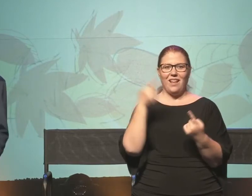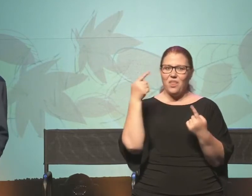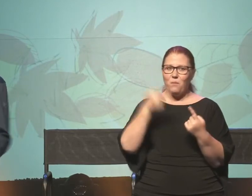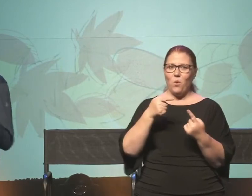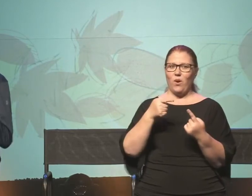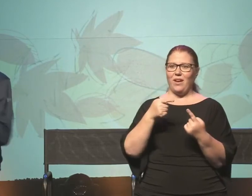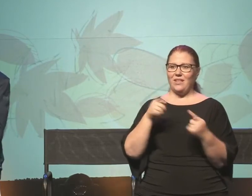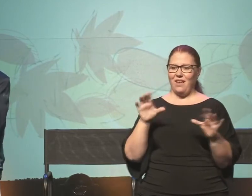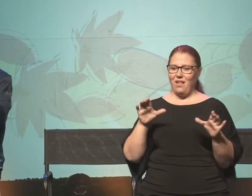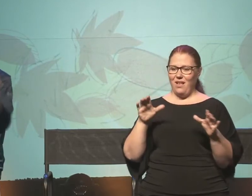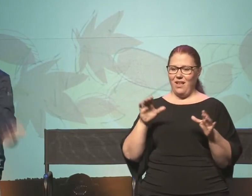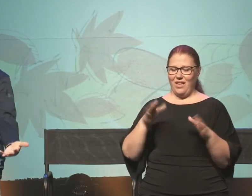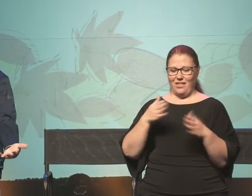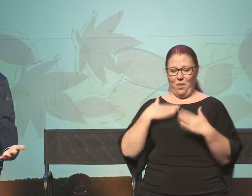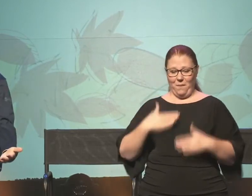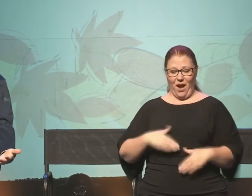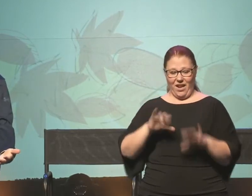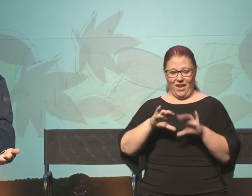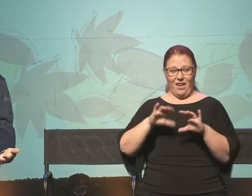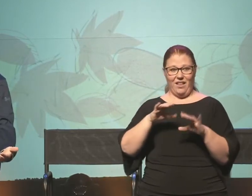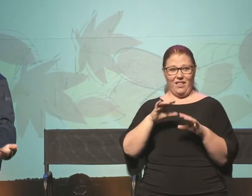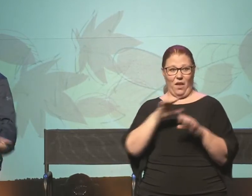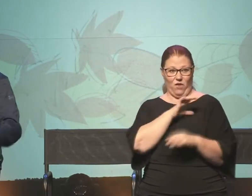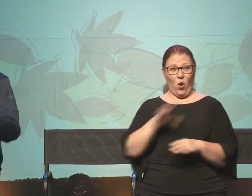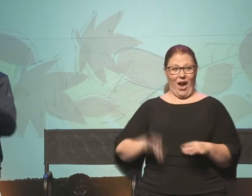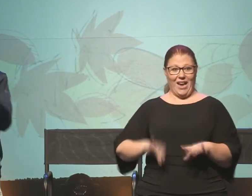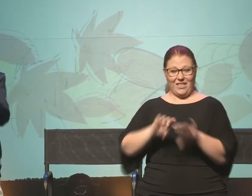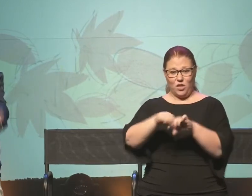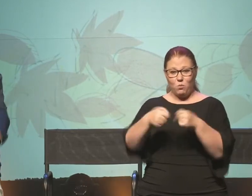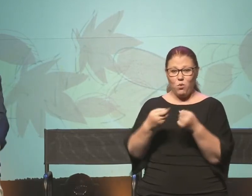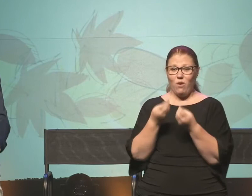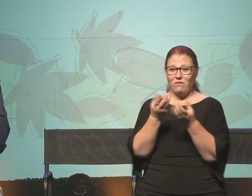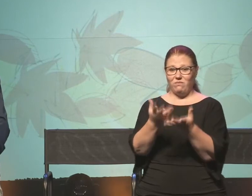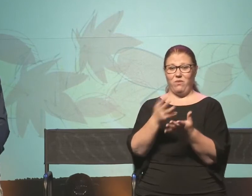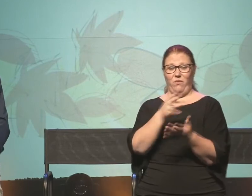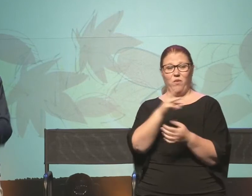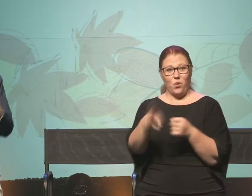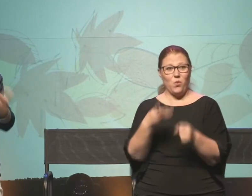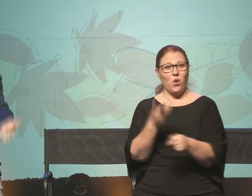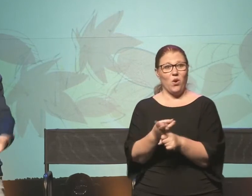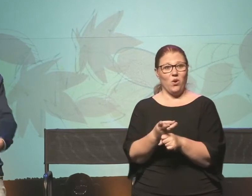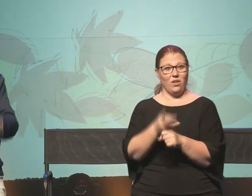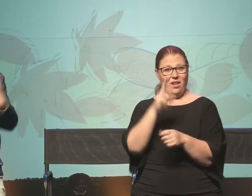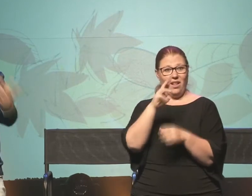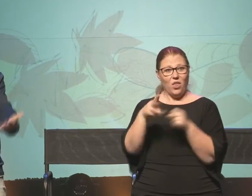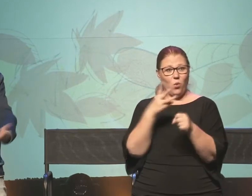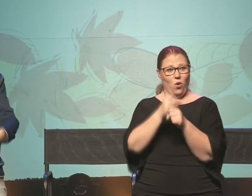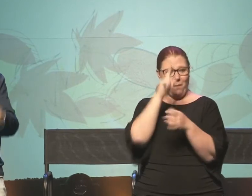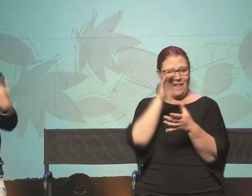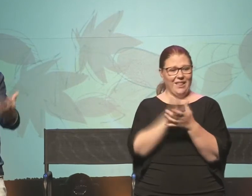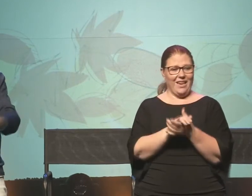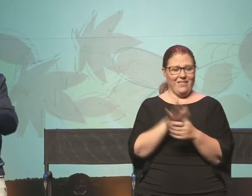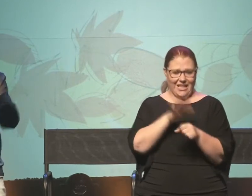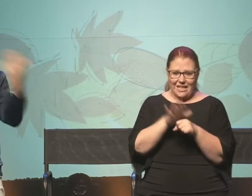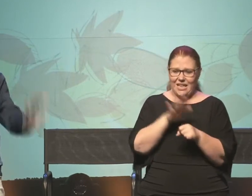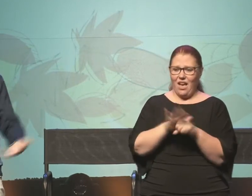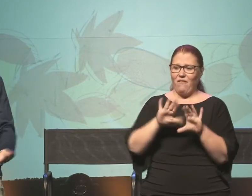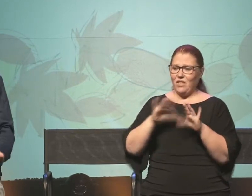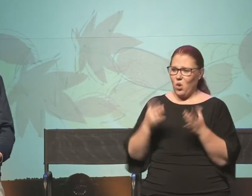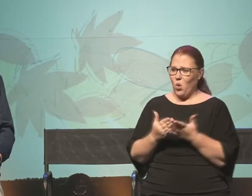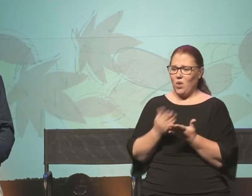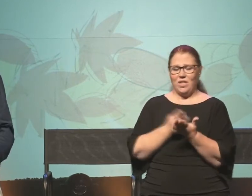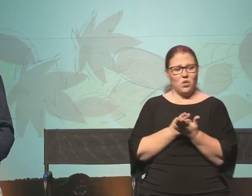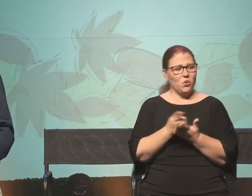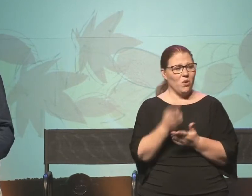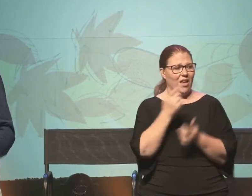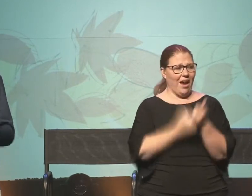body of Christ is broken for the world, that the world would come to believe that it is enough, that it is whole, that it is true, that every person